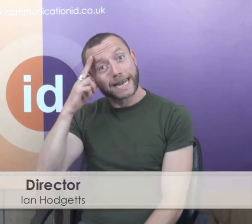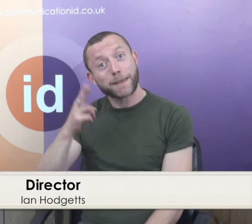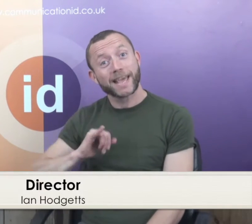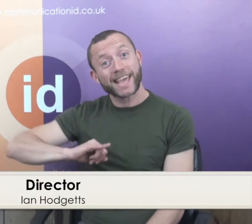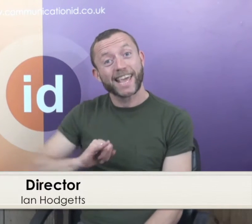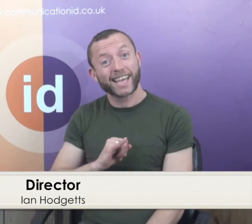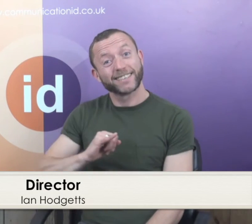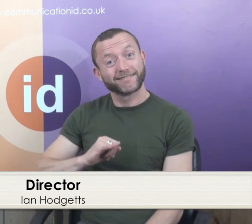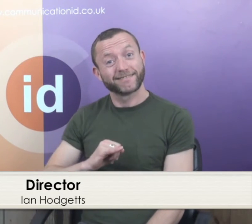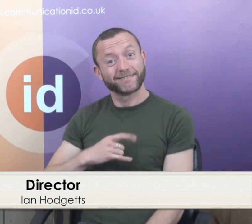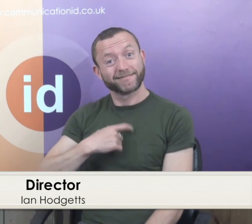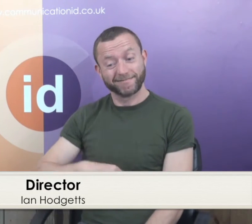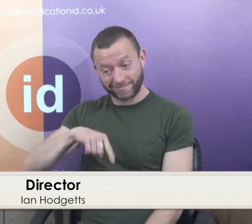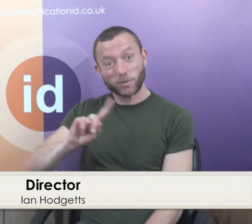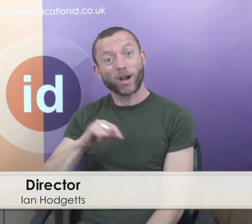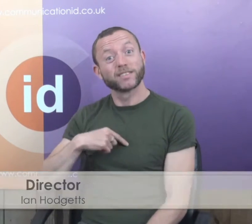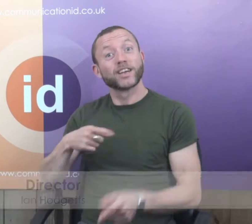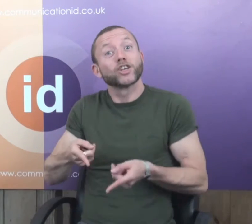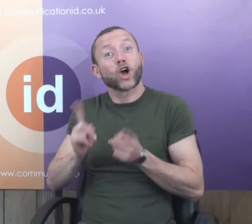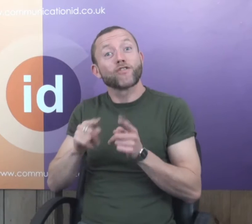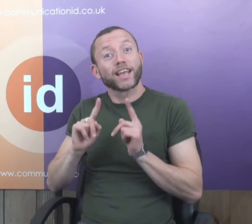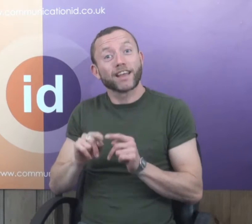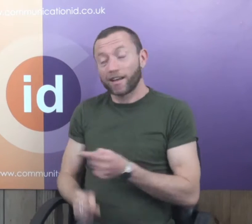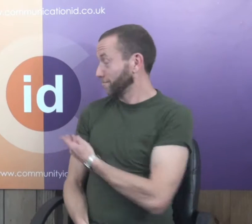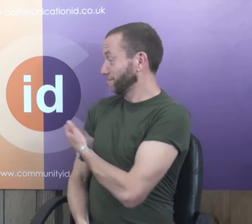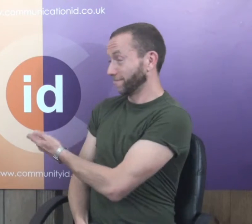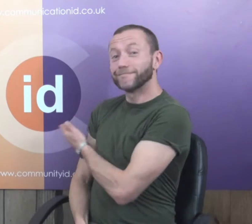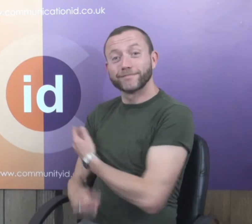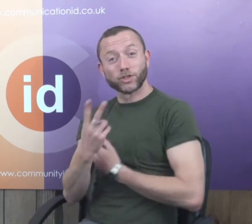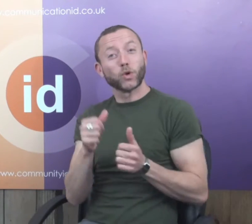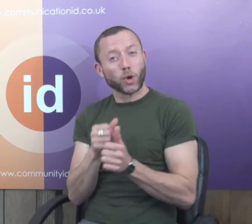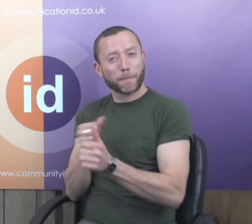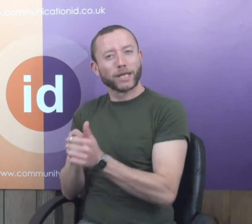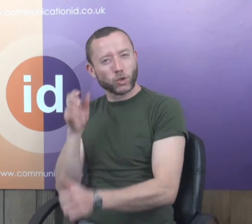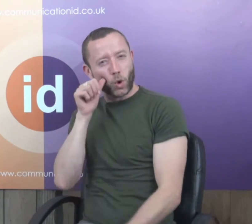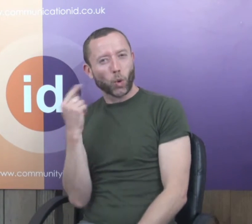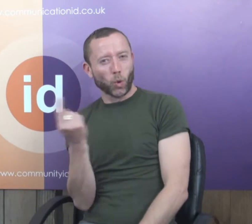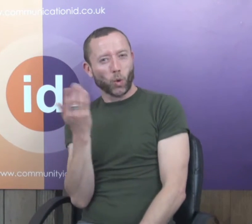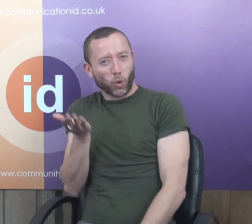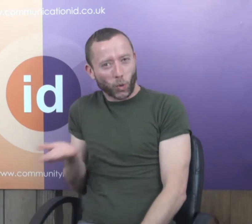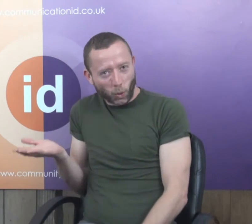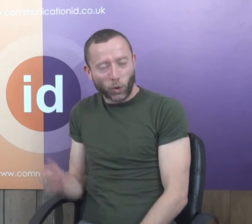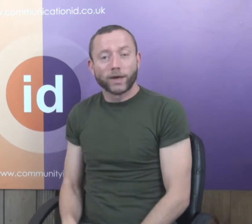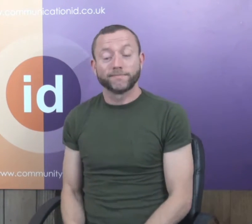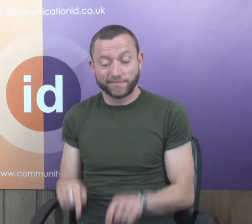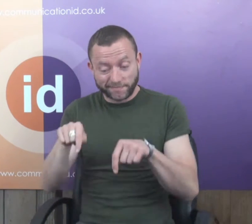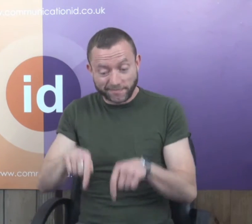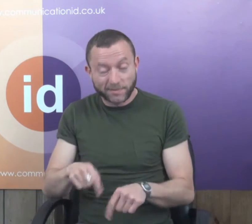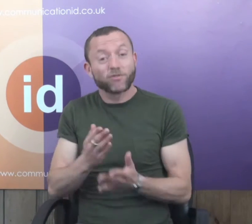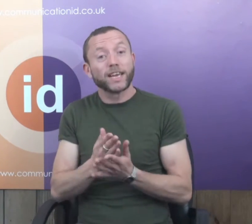Hello there, my name is Ian and I'm here as the director of these two companies here and I'm sure you know who we are. The